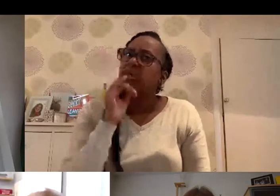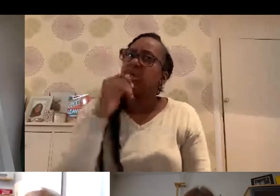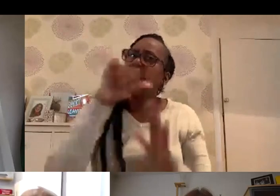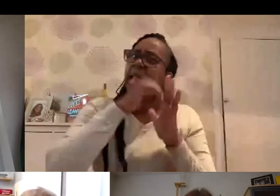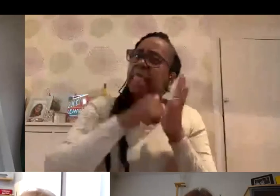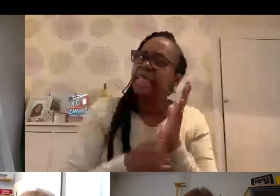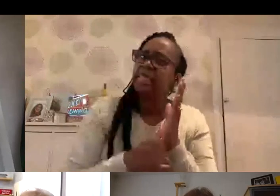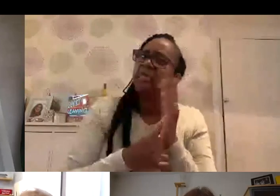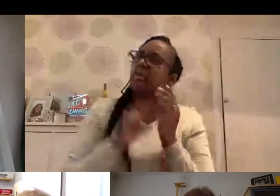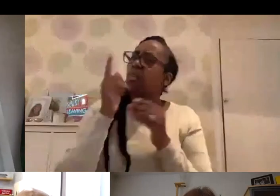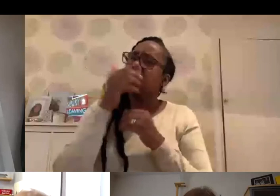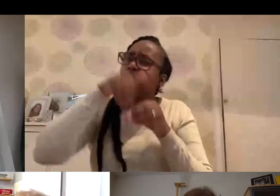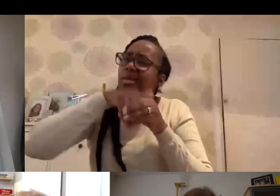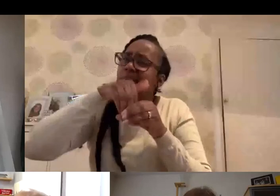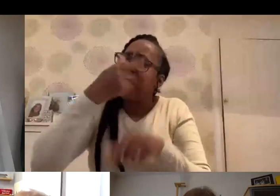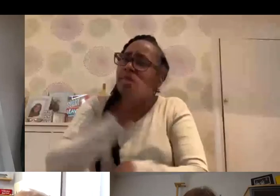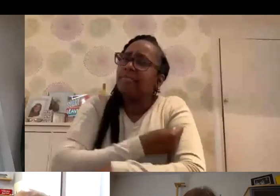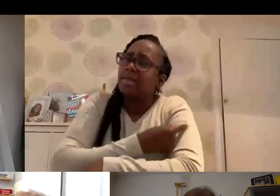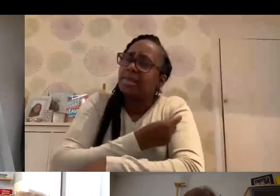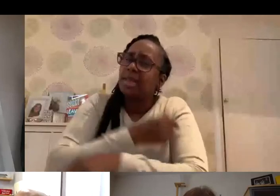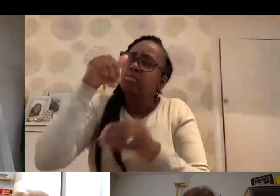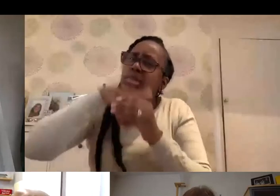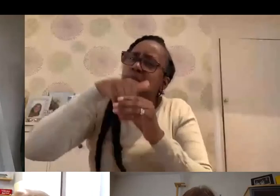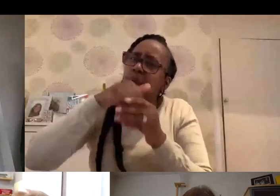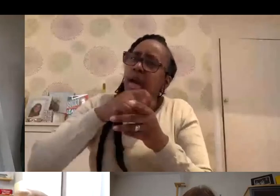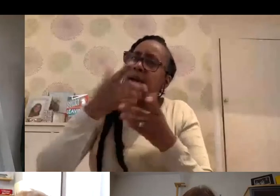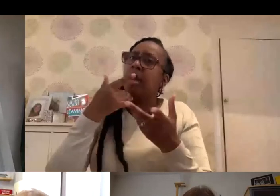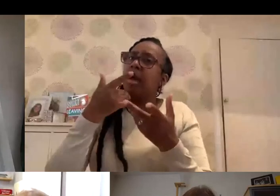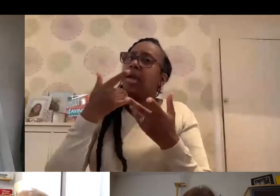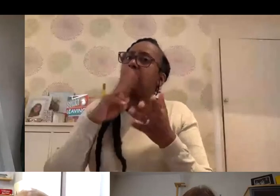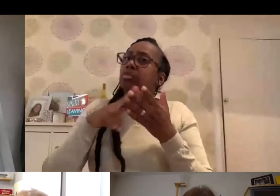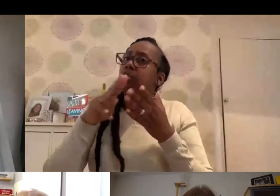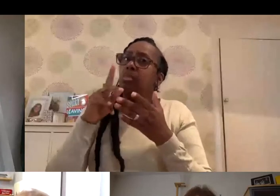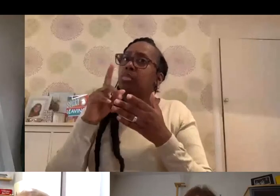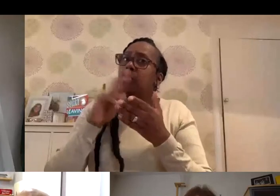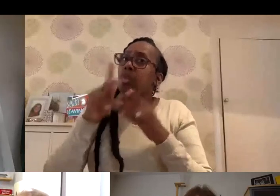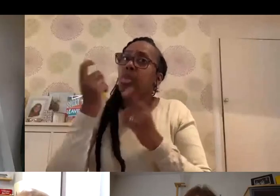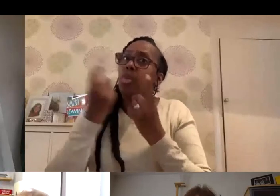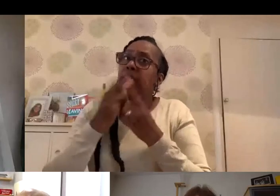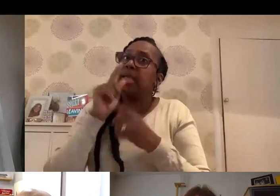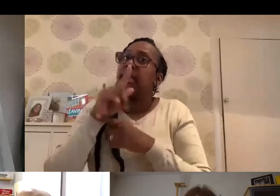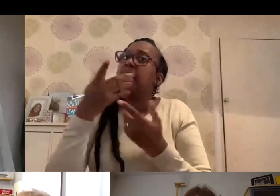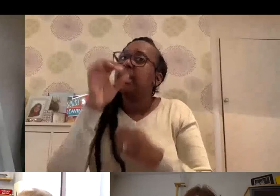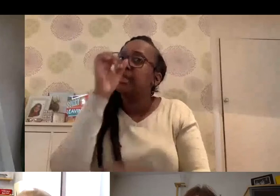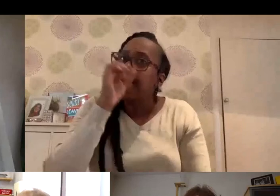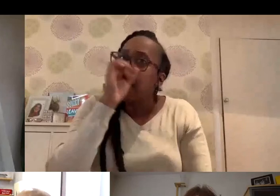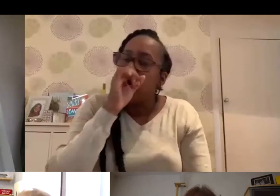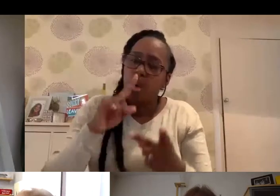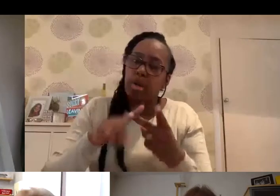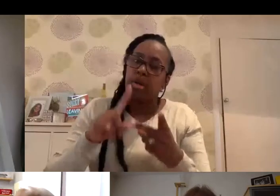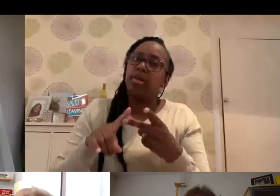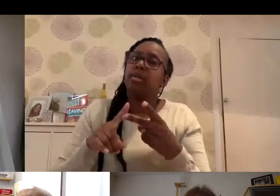of the ingredients, but are there things, is there, you know, common things people are asking about? Is there, is there pork? Is there gelatin?